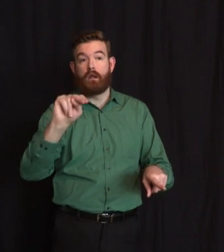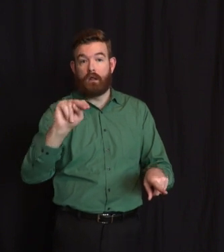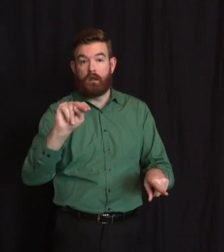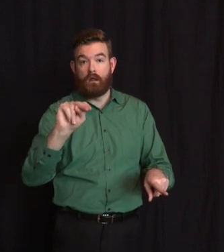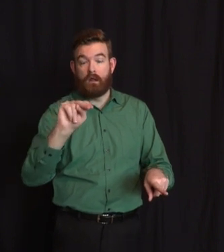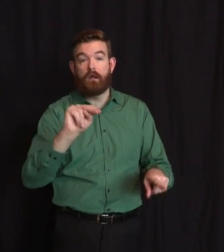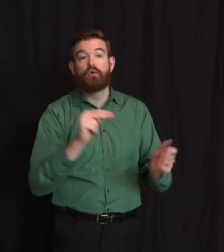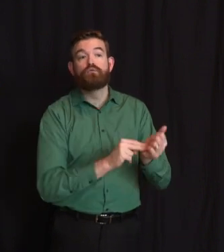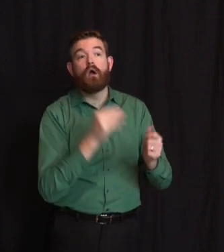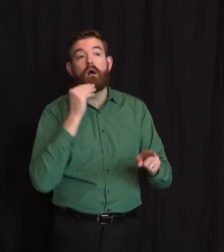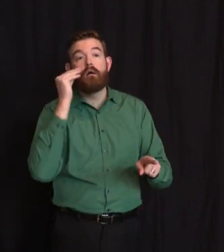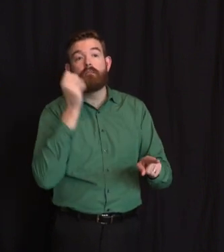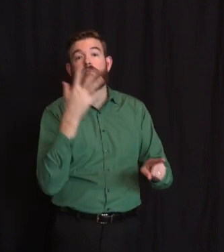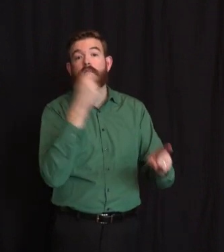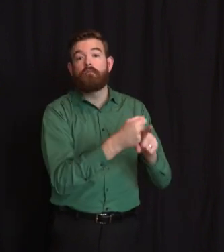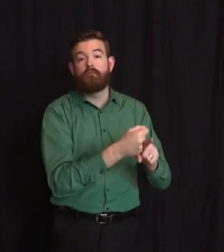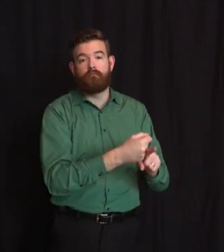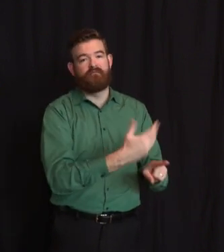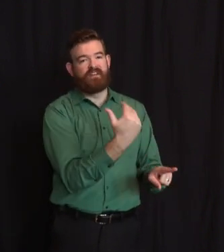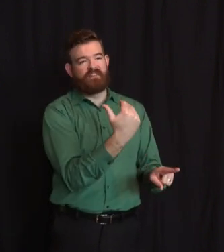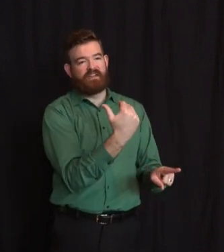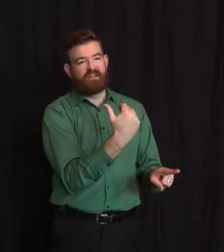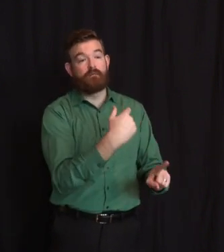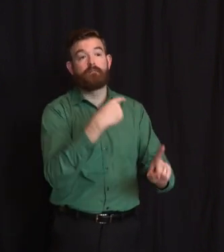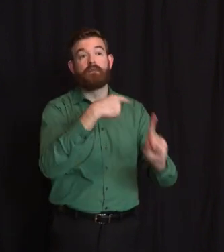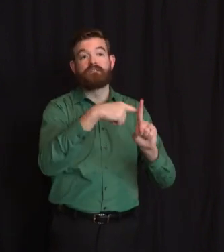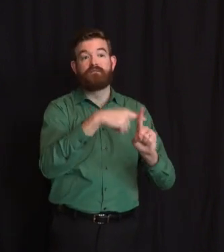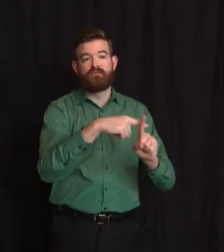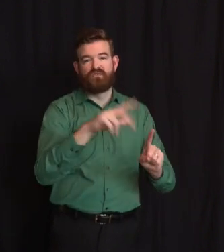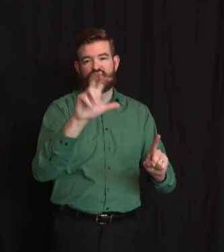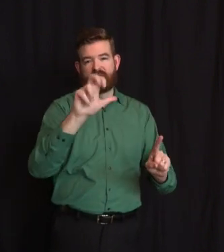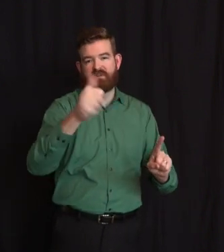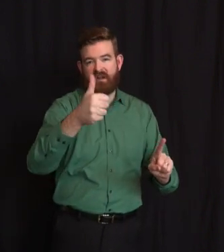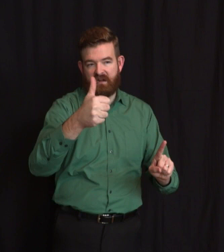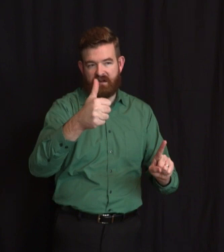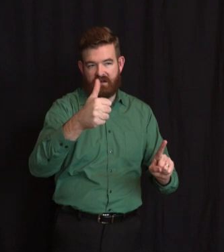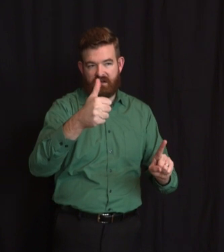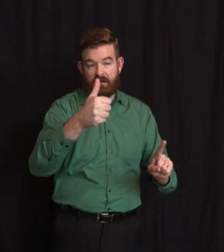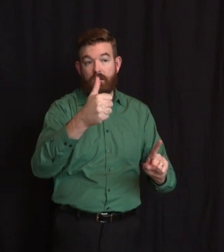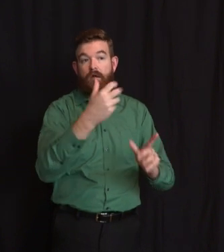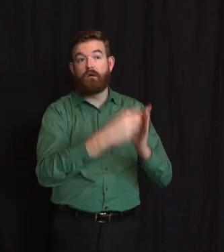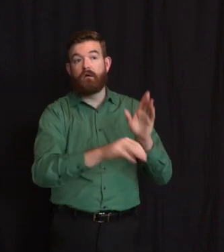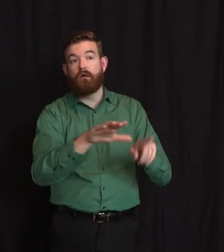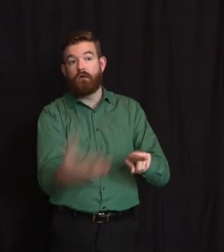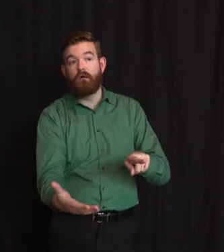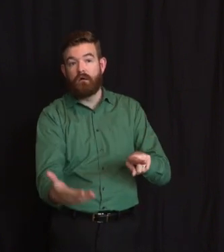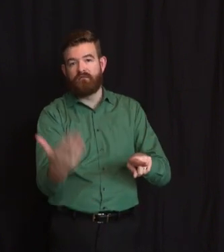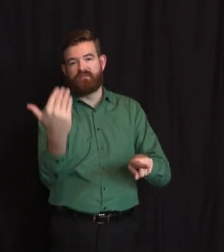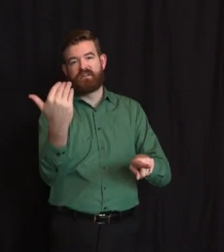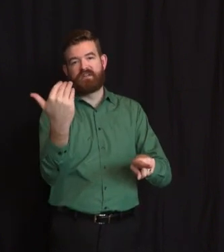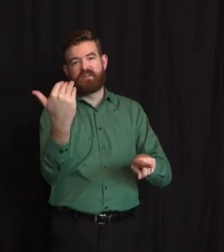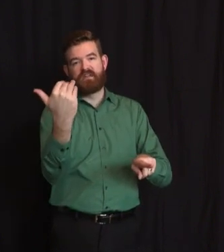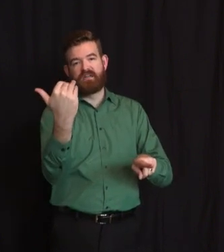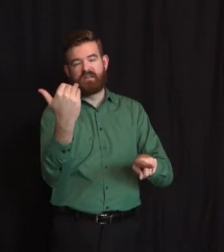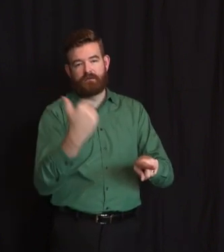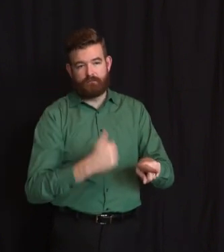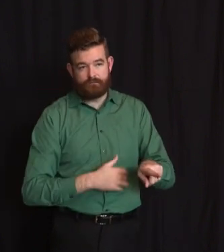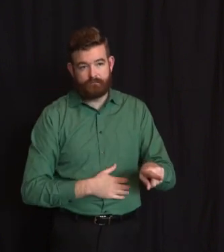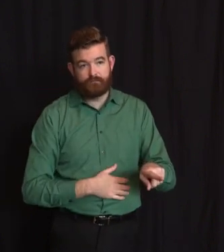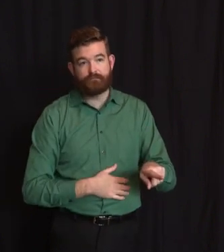In Camden County, 14 facilities are affected, reporting 281 cases and 48 deaths.